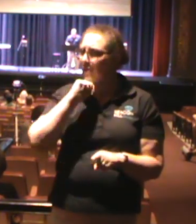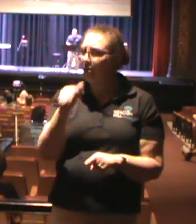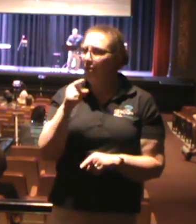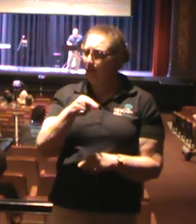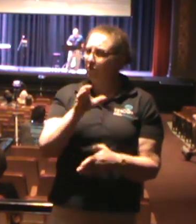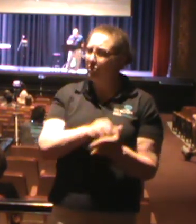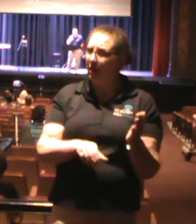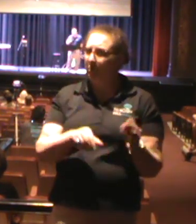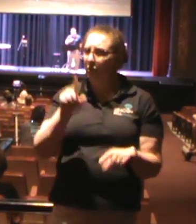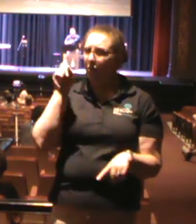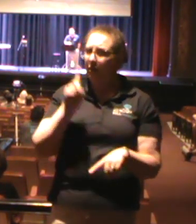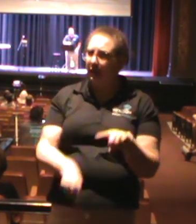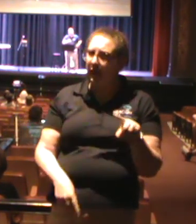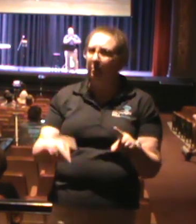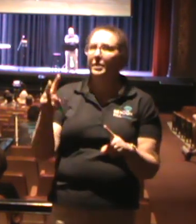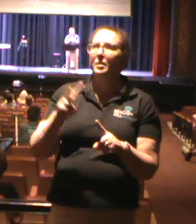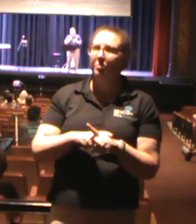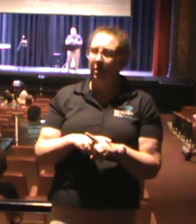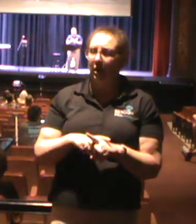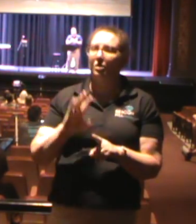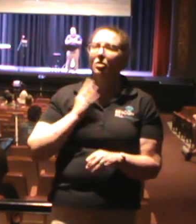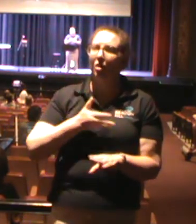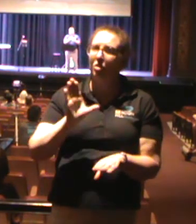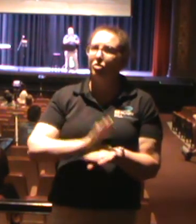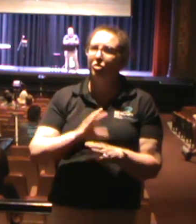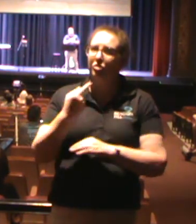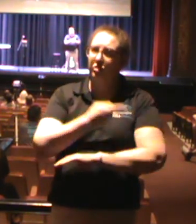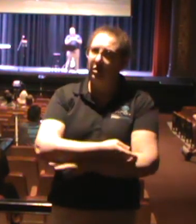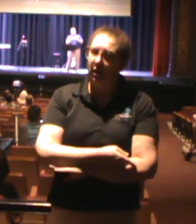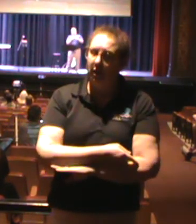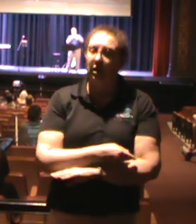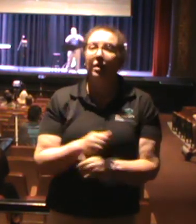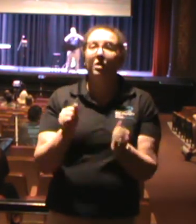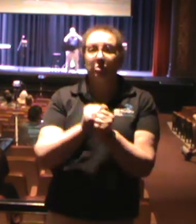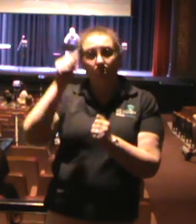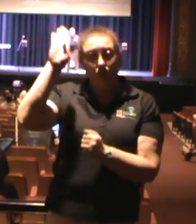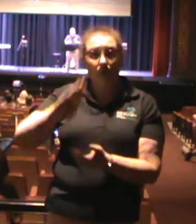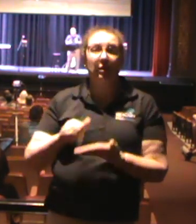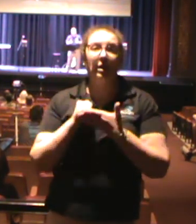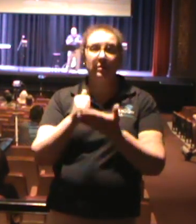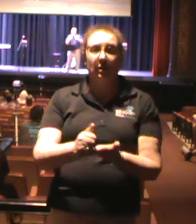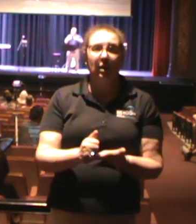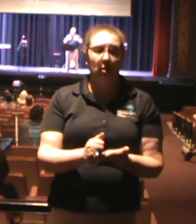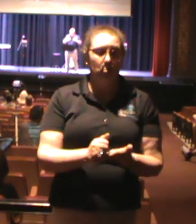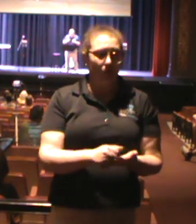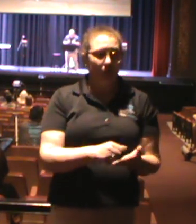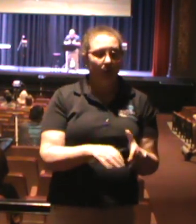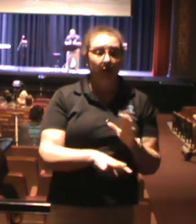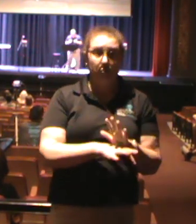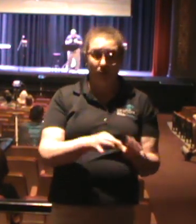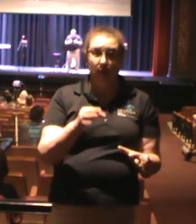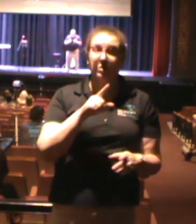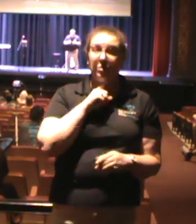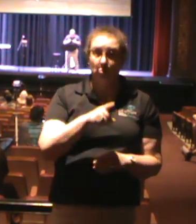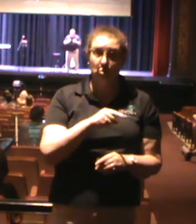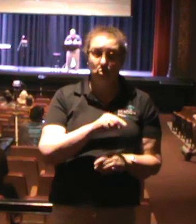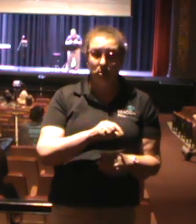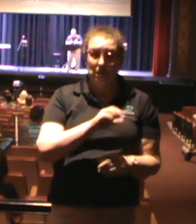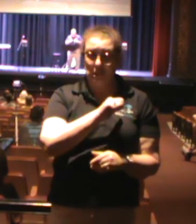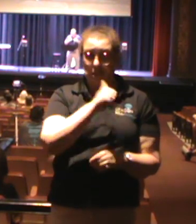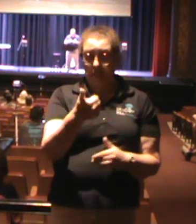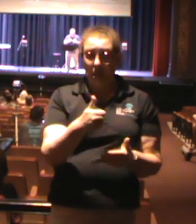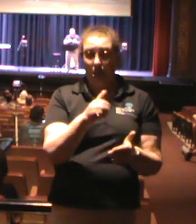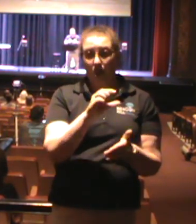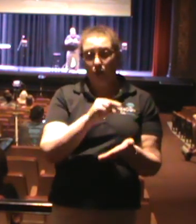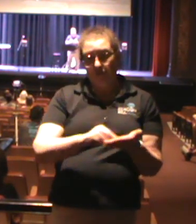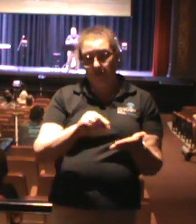today. So with God's help, we're going to pull out some truths in this ten verses that can help us be the church that